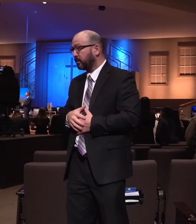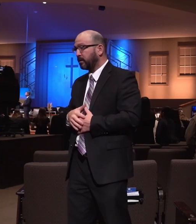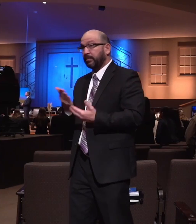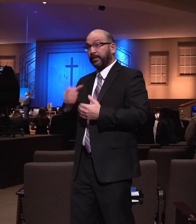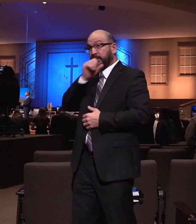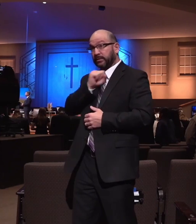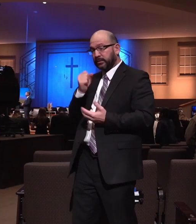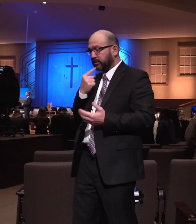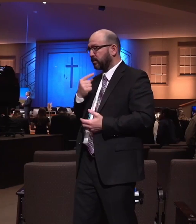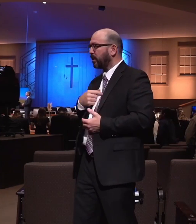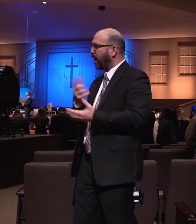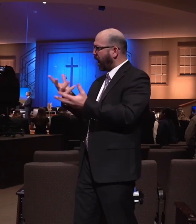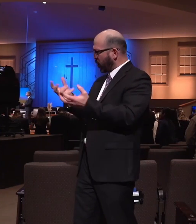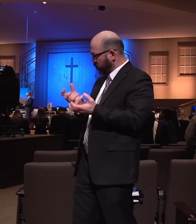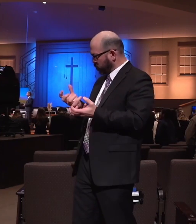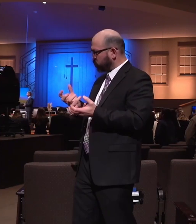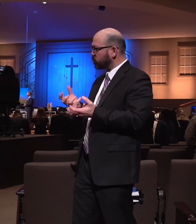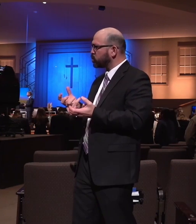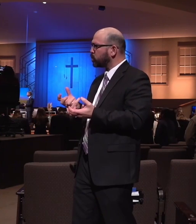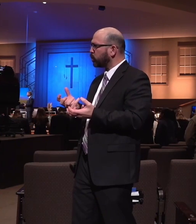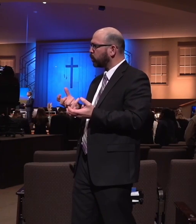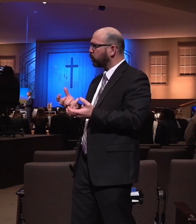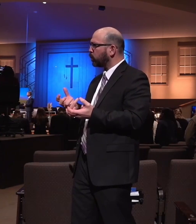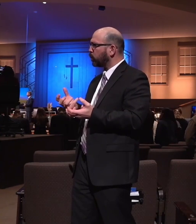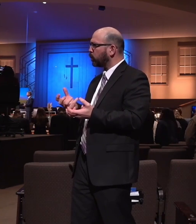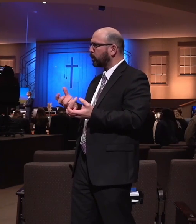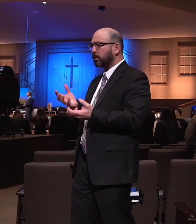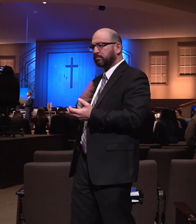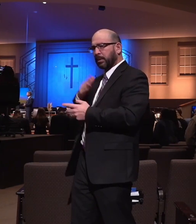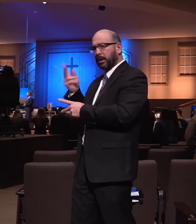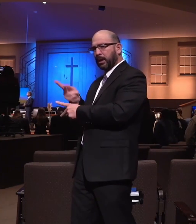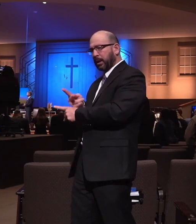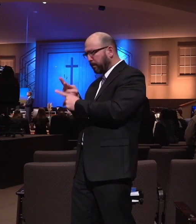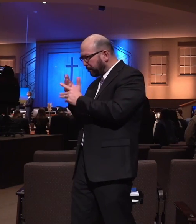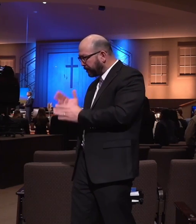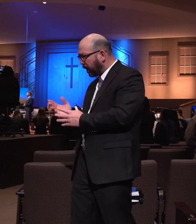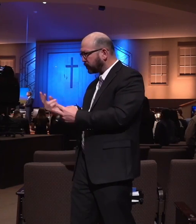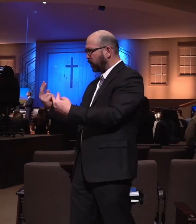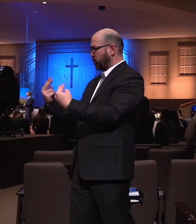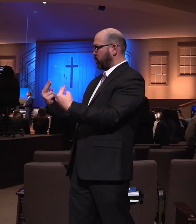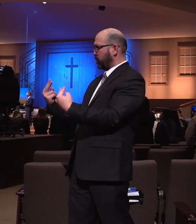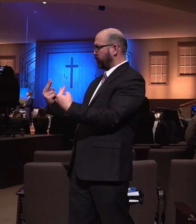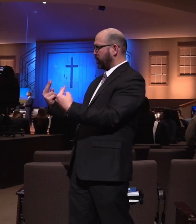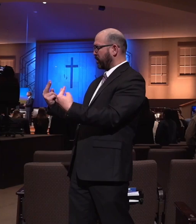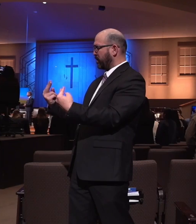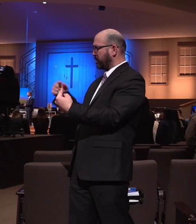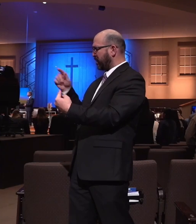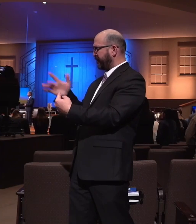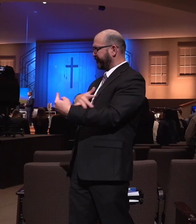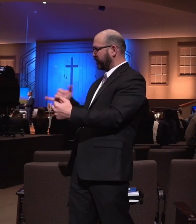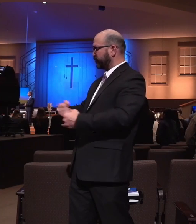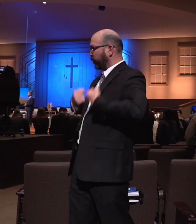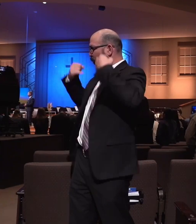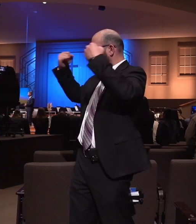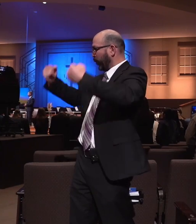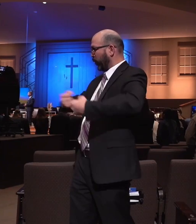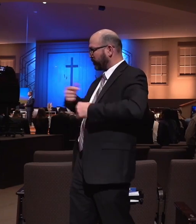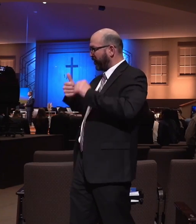I want to be one of those that when my elders observe my life, it's cause for rejoicing that I'm living out the truth.